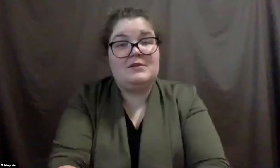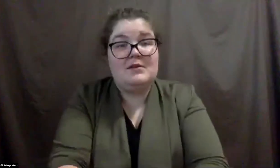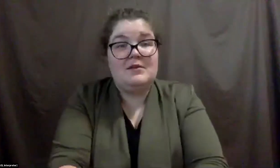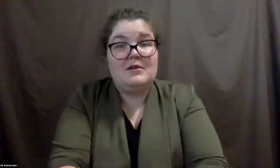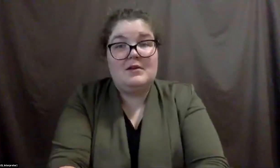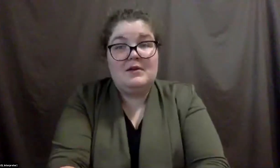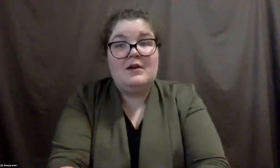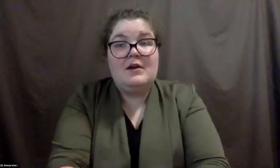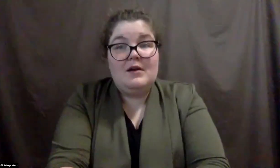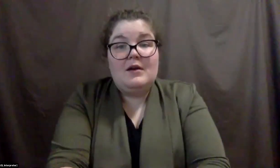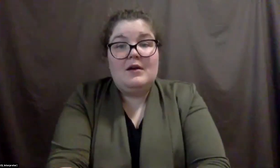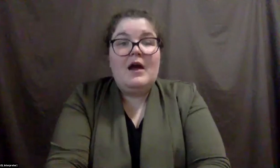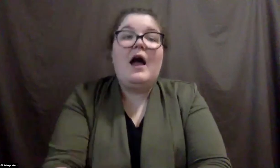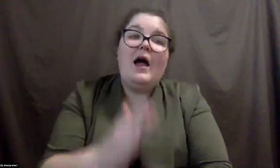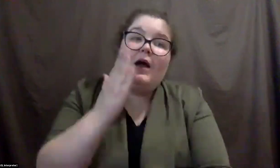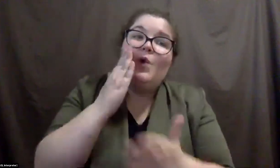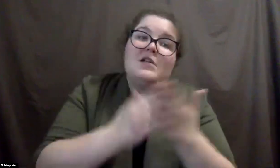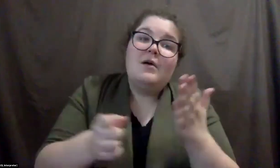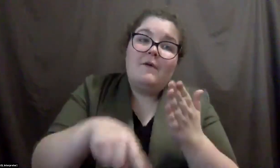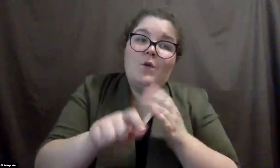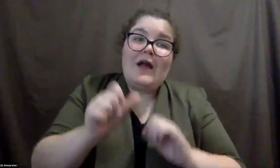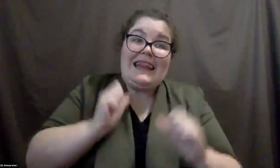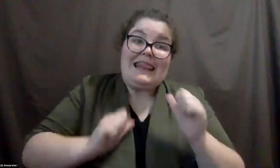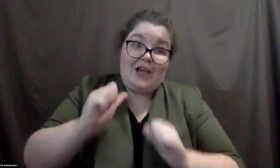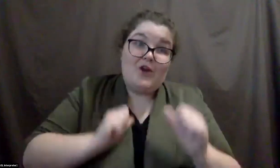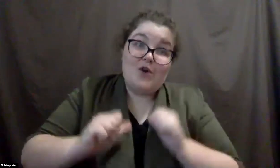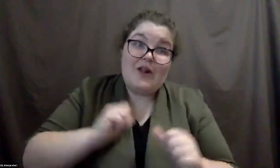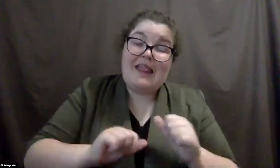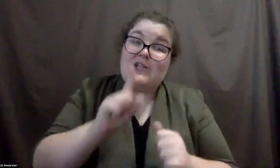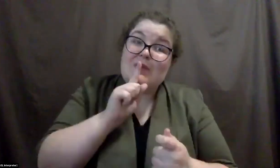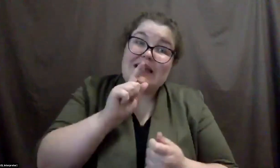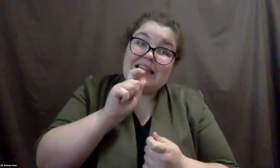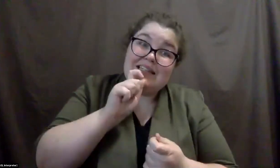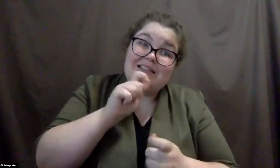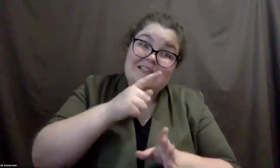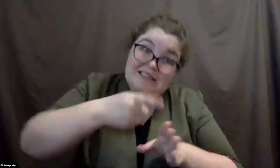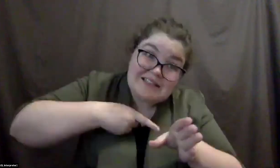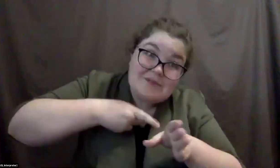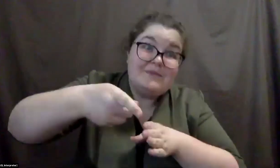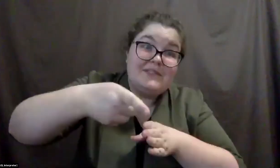I know some people have theater venues. That's a very specific kind of location.